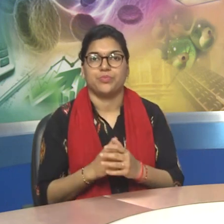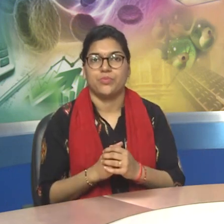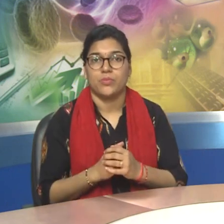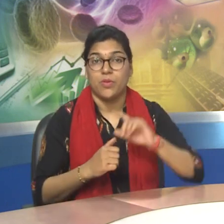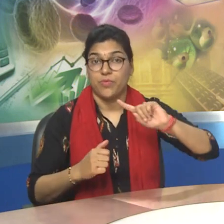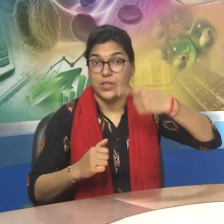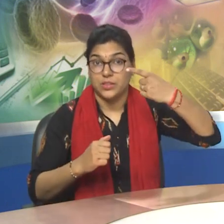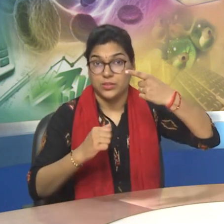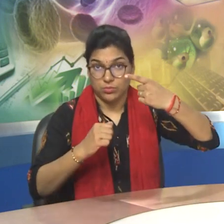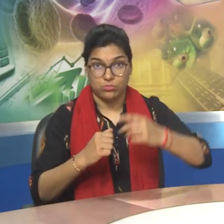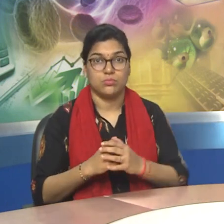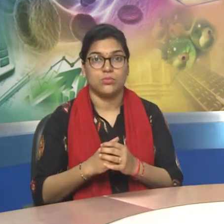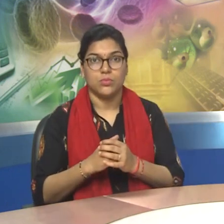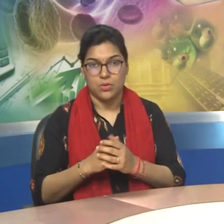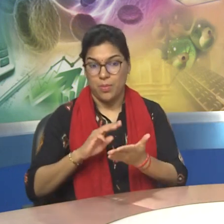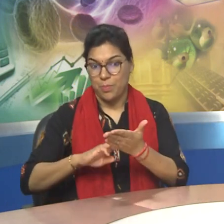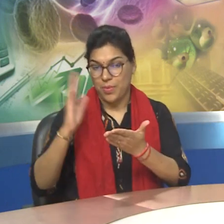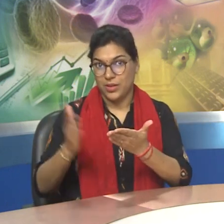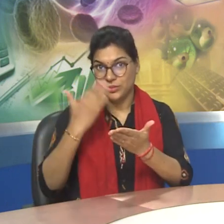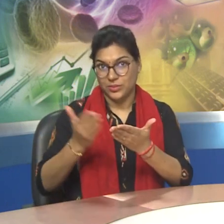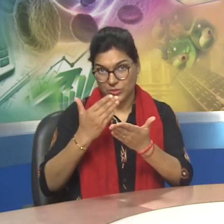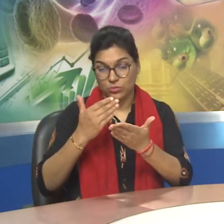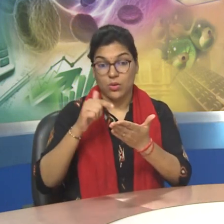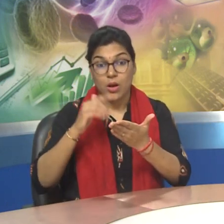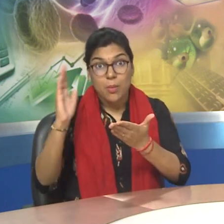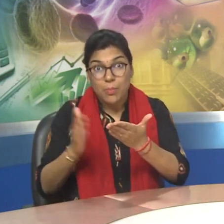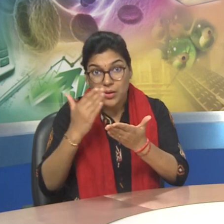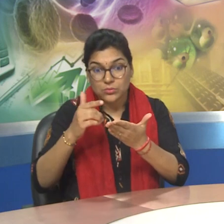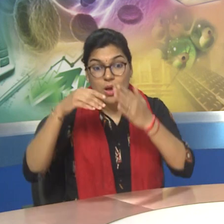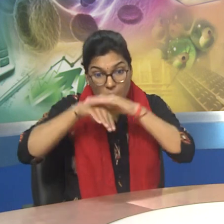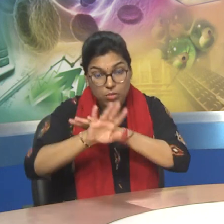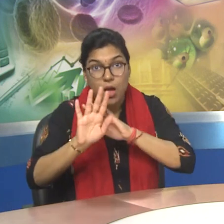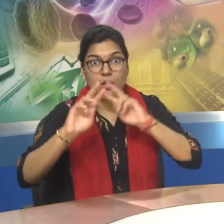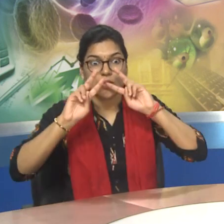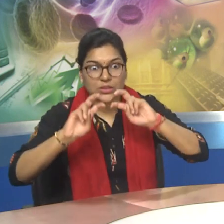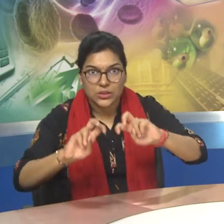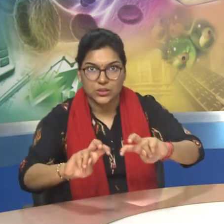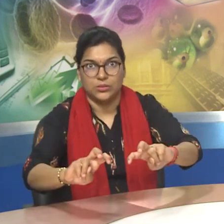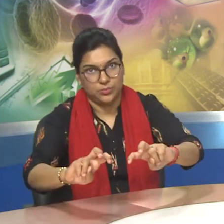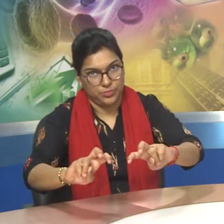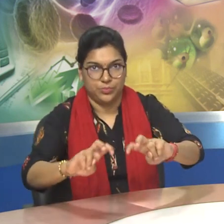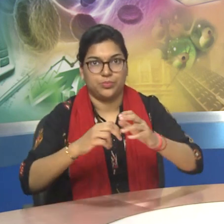There are different types of periodicals. The first one is scholarly periodicals.